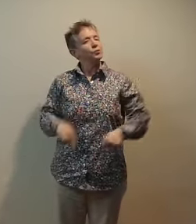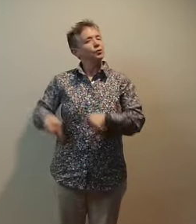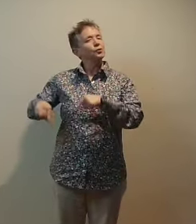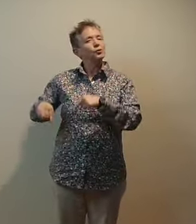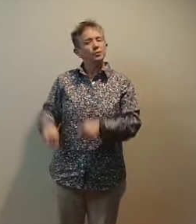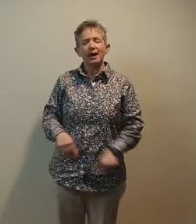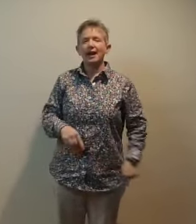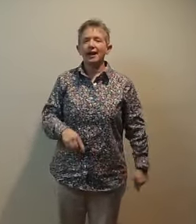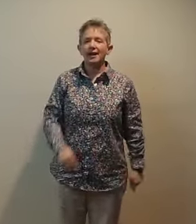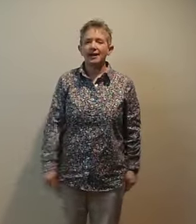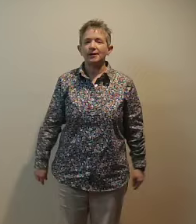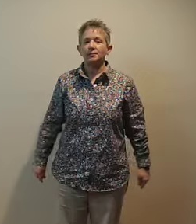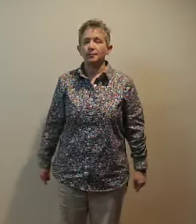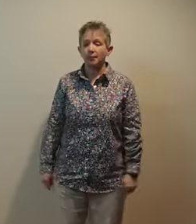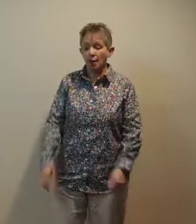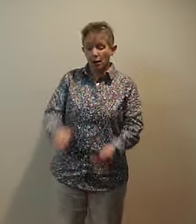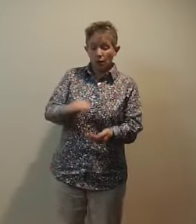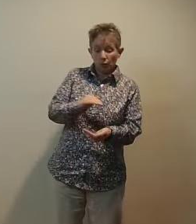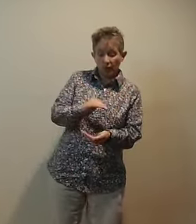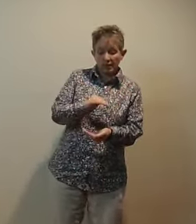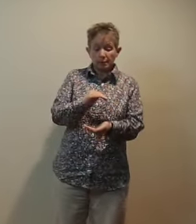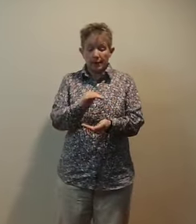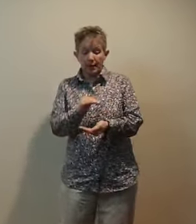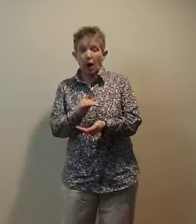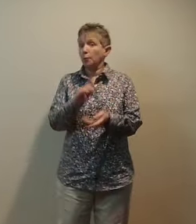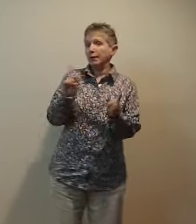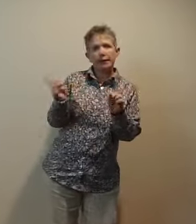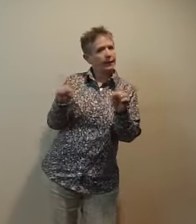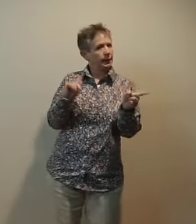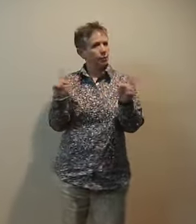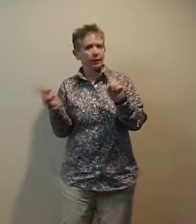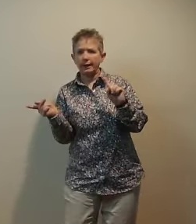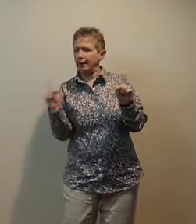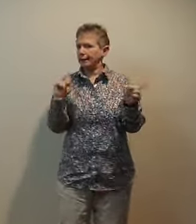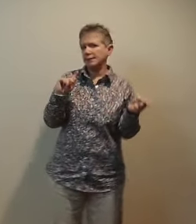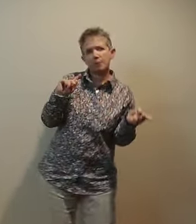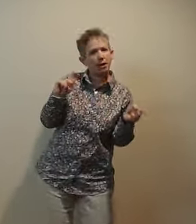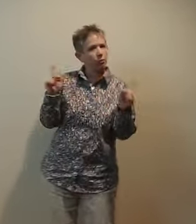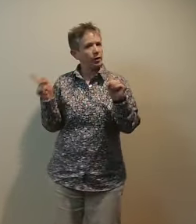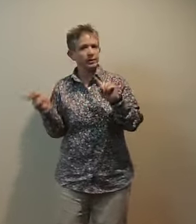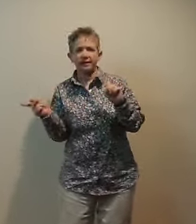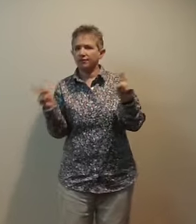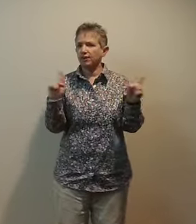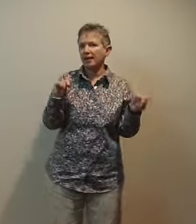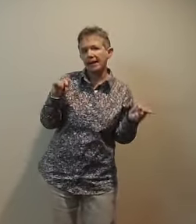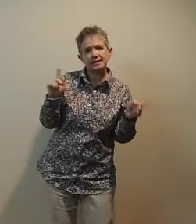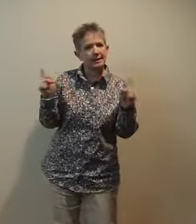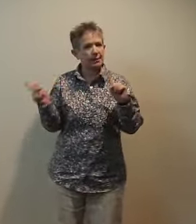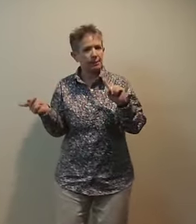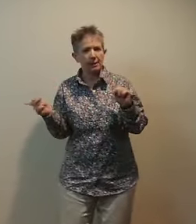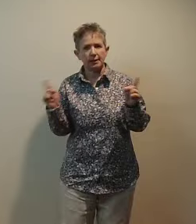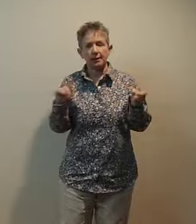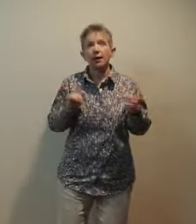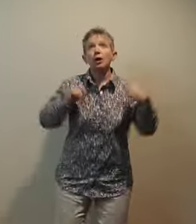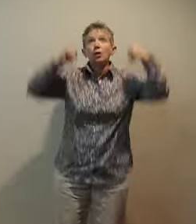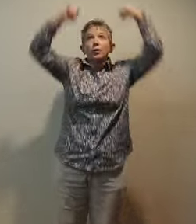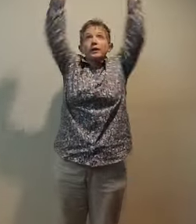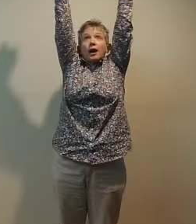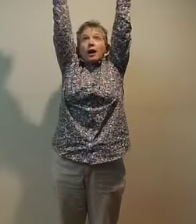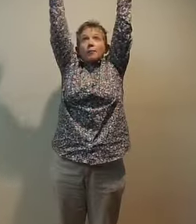today We may all be little kitties but we're different as can be We come